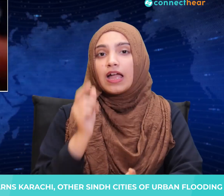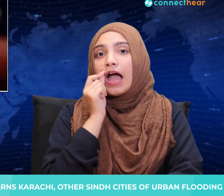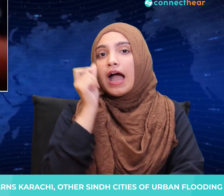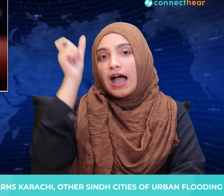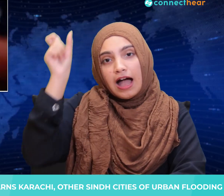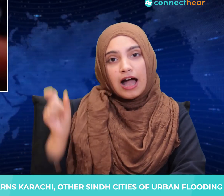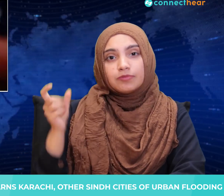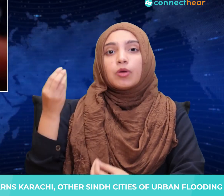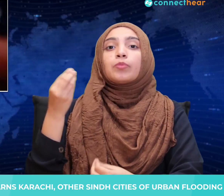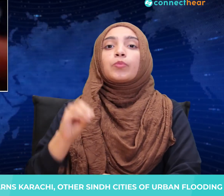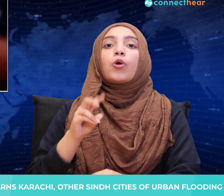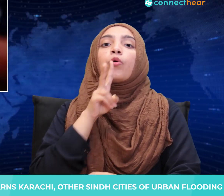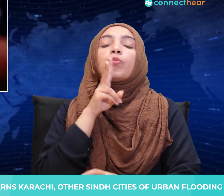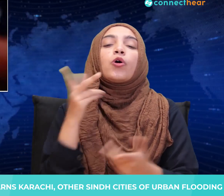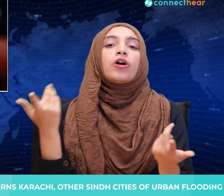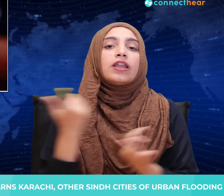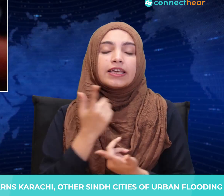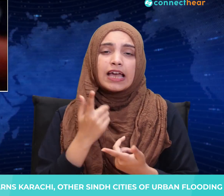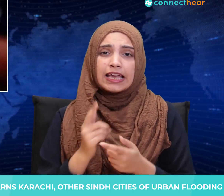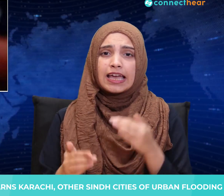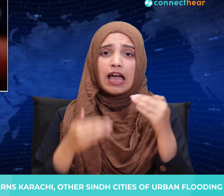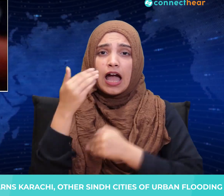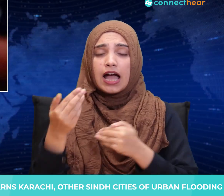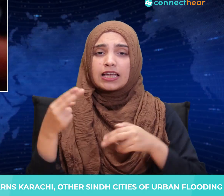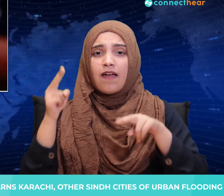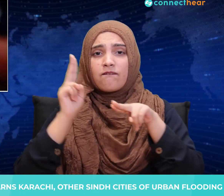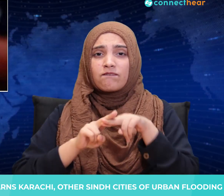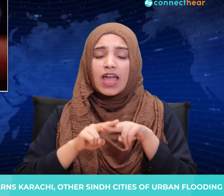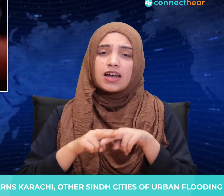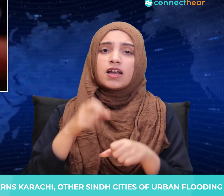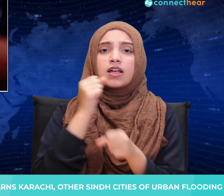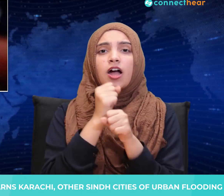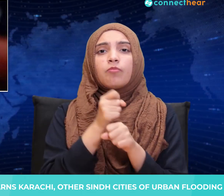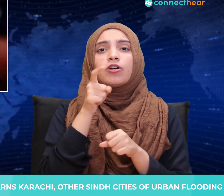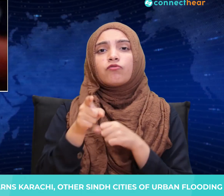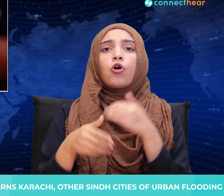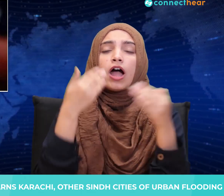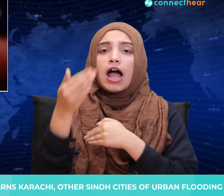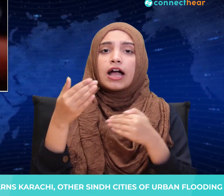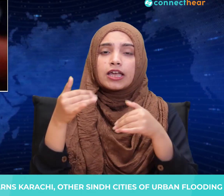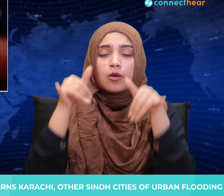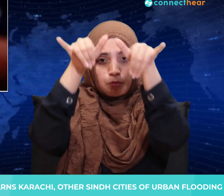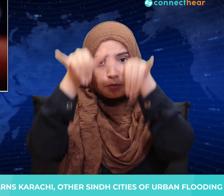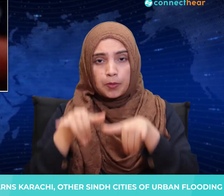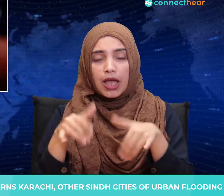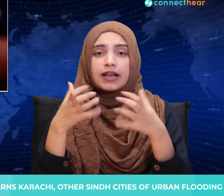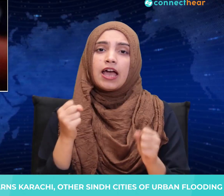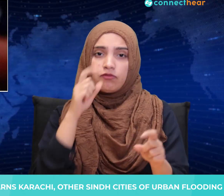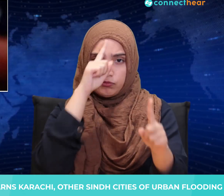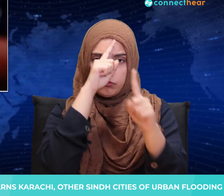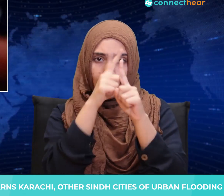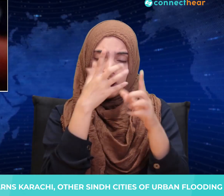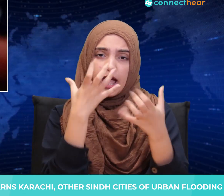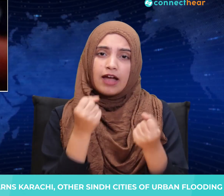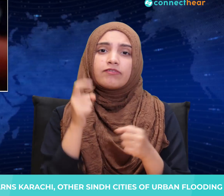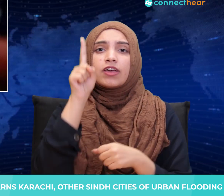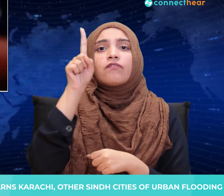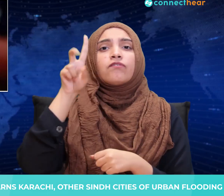Umar further said that the federal government had set a minimum target of 40% of